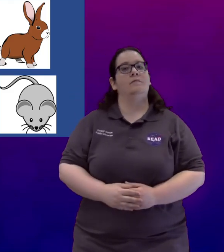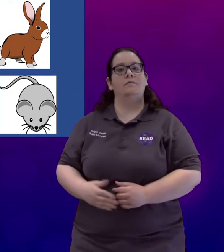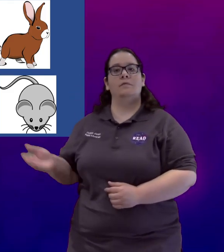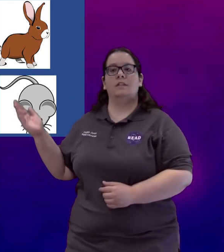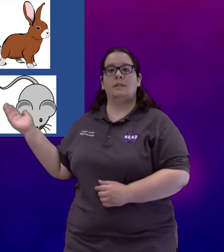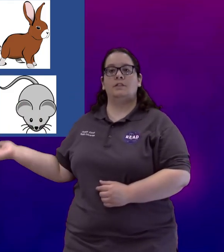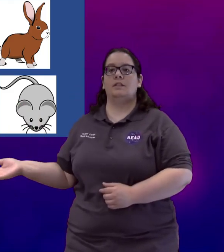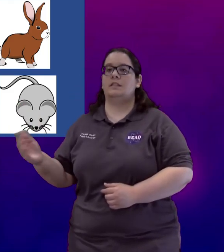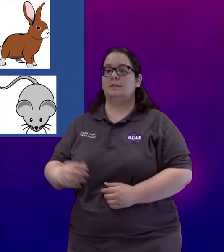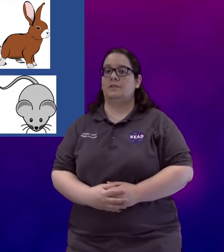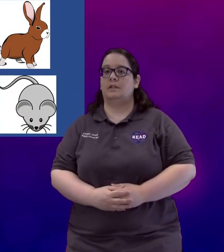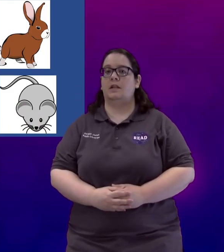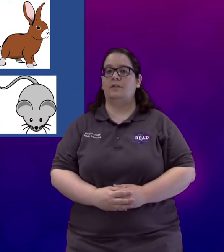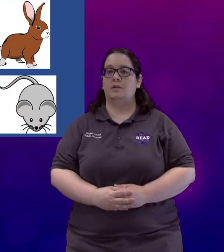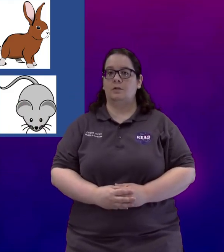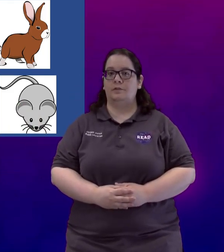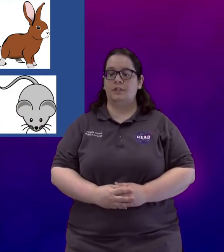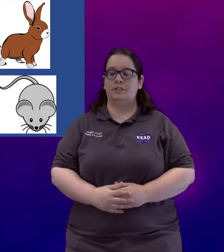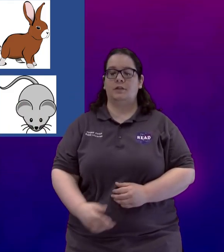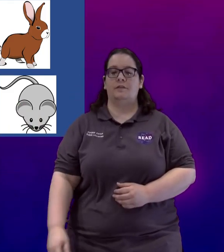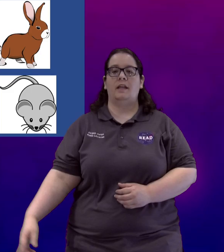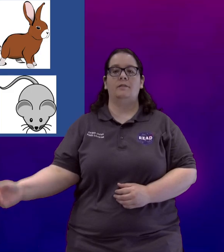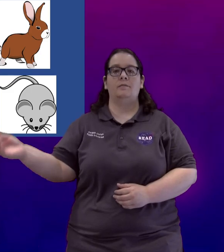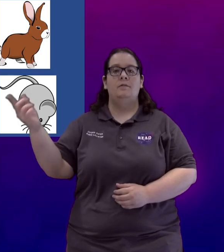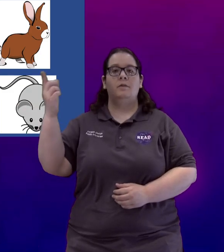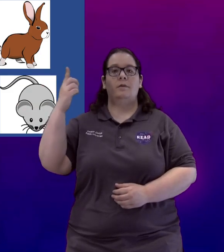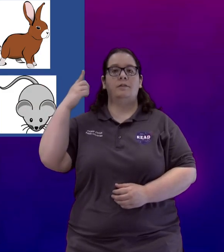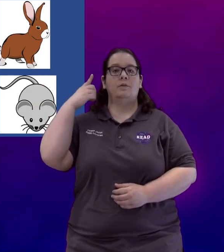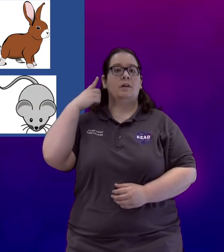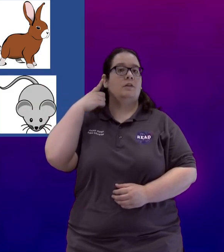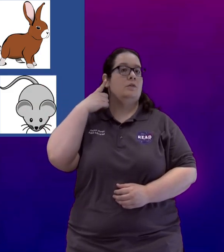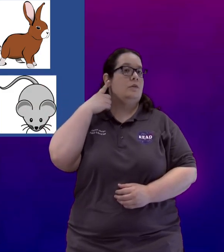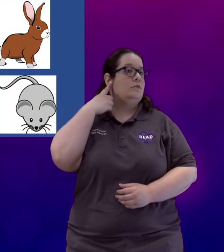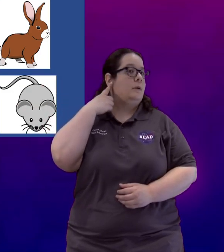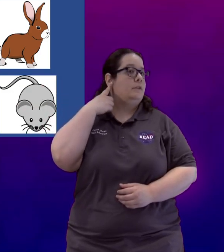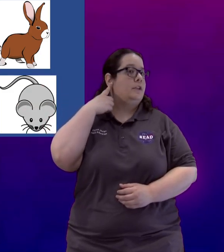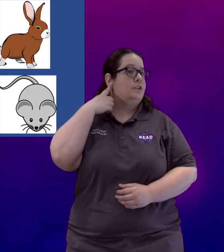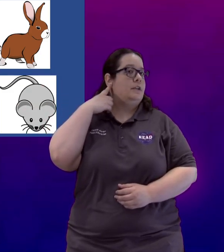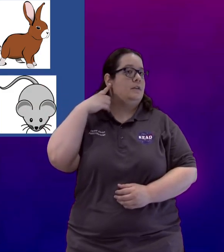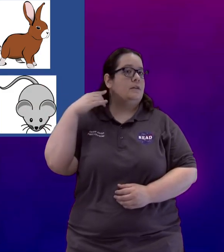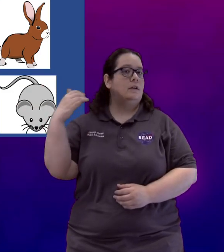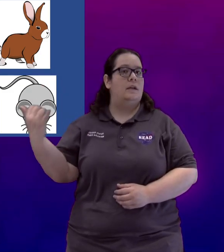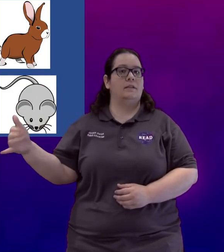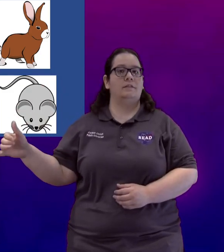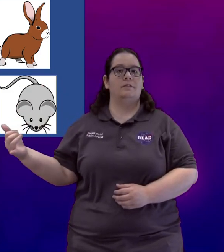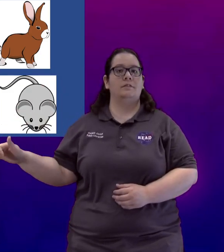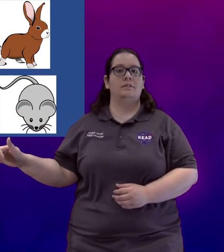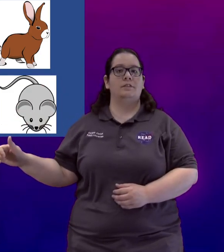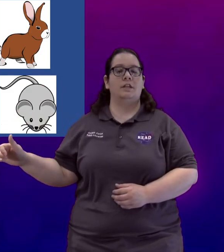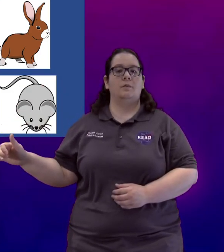This picture is specifically of a goldfish so for that we would do our color gold remember touch our ear and shake a